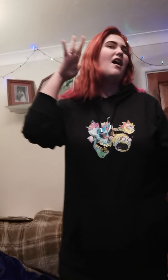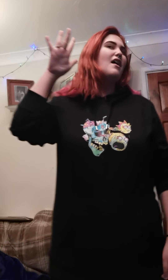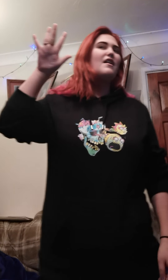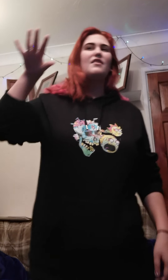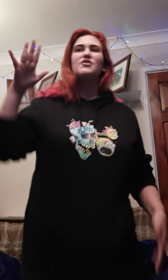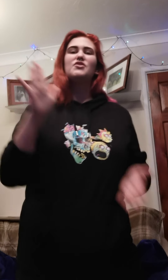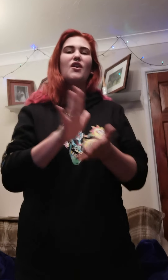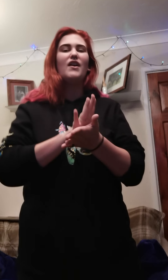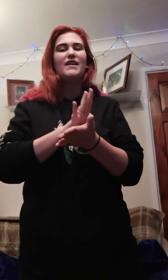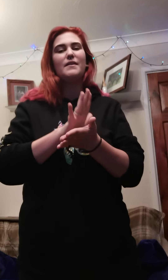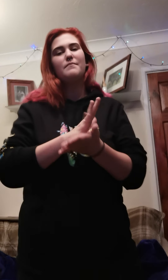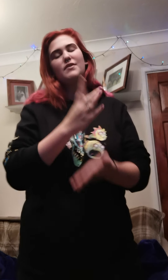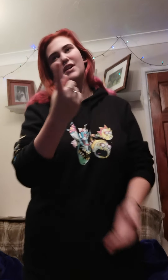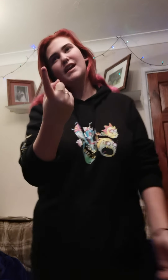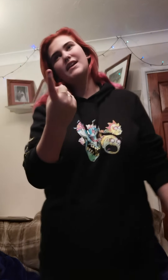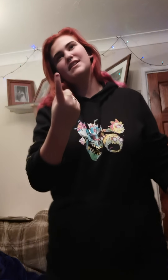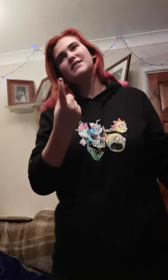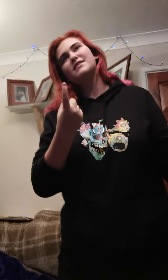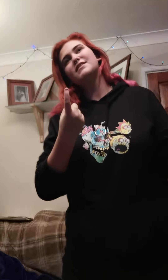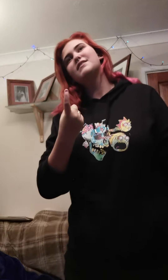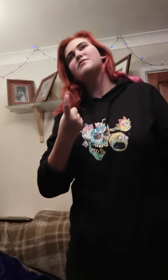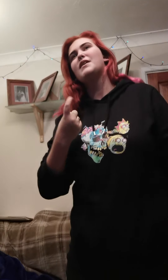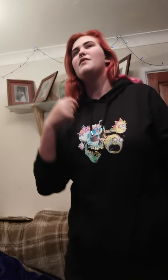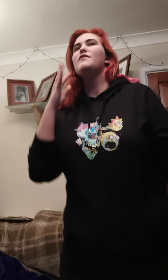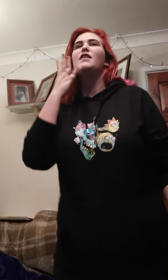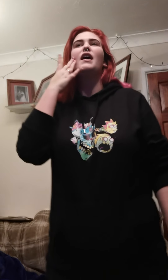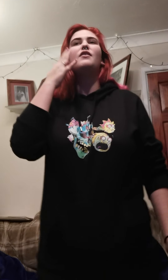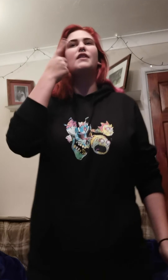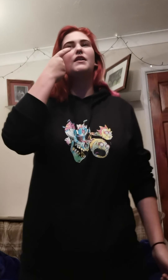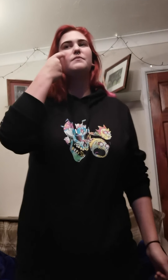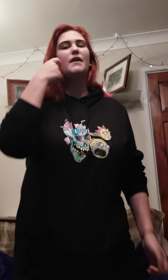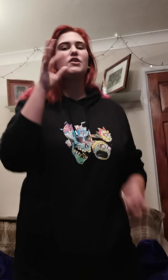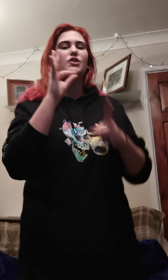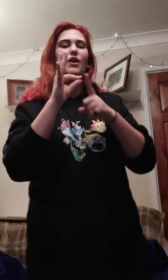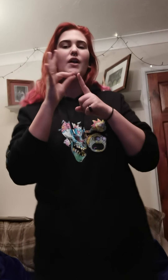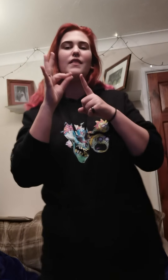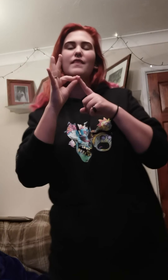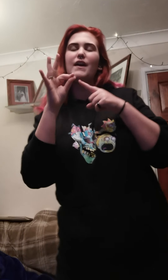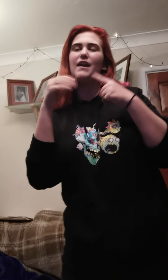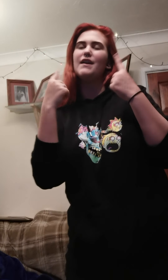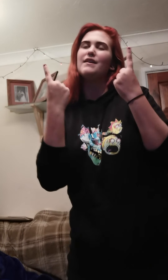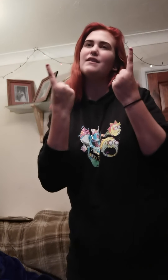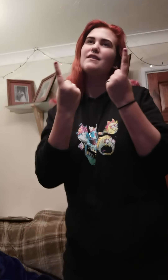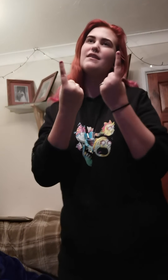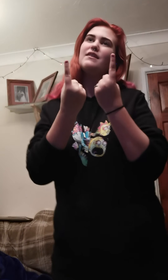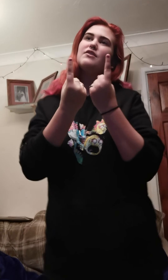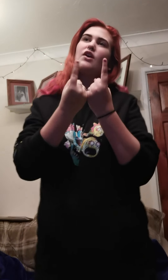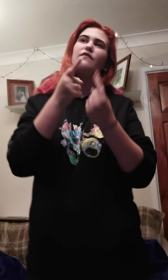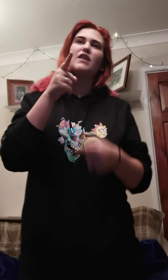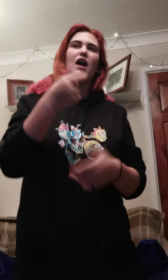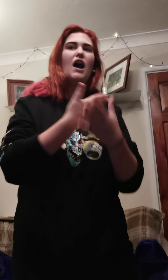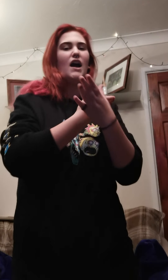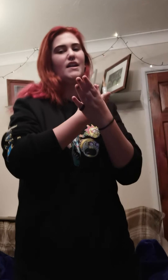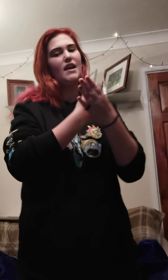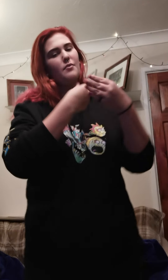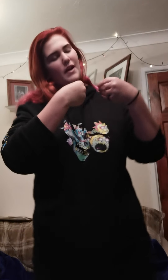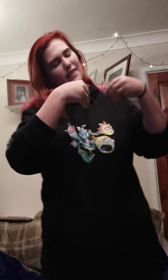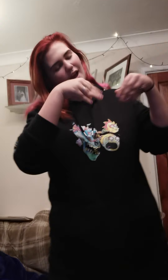that you're in rings When you found that special thing You're flying without